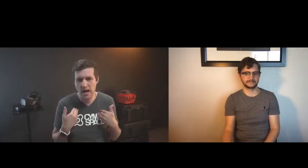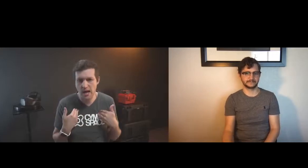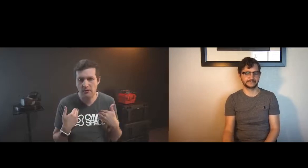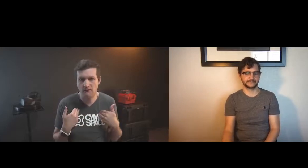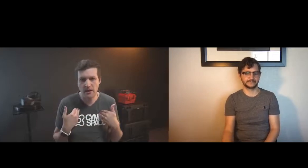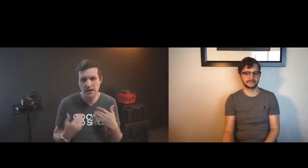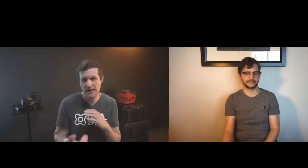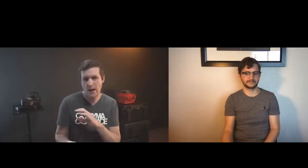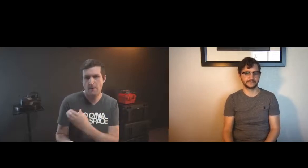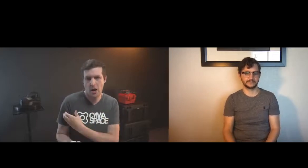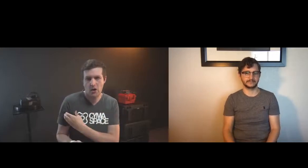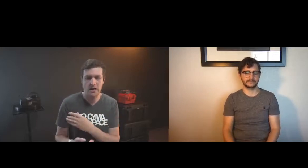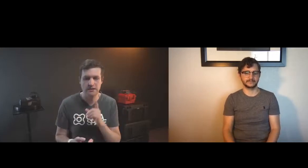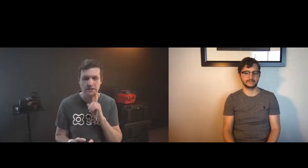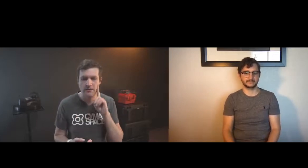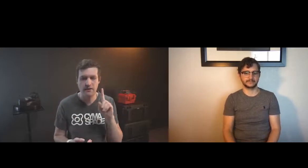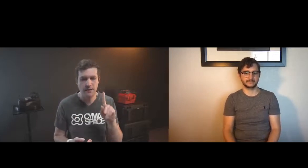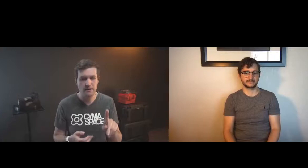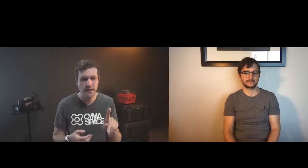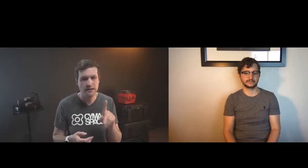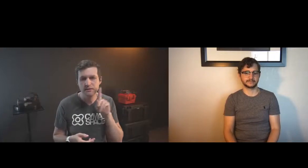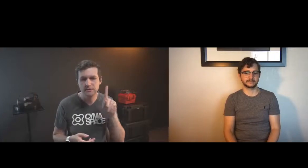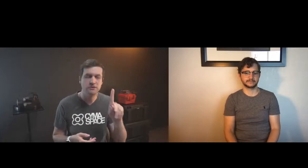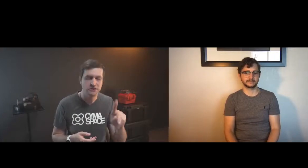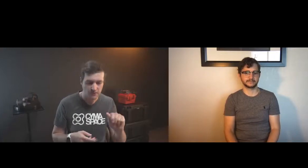the wealth that the community has